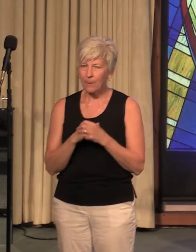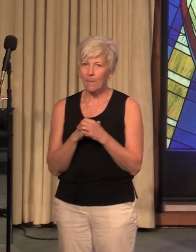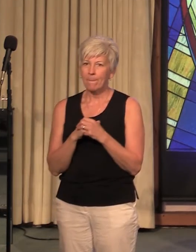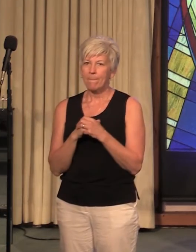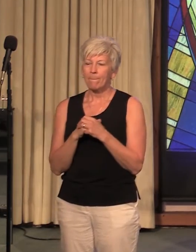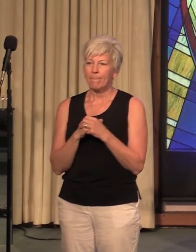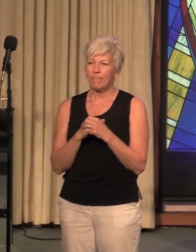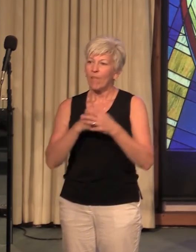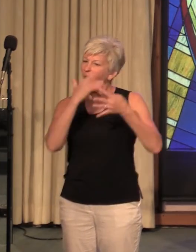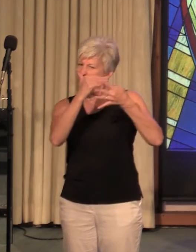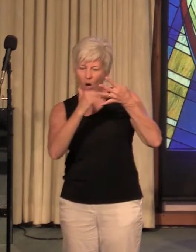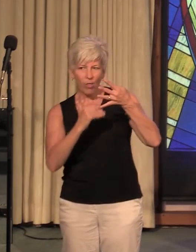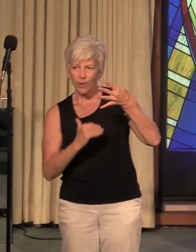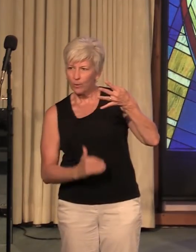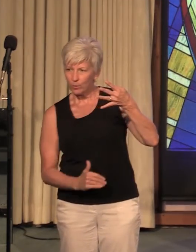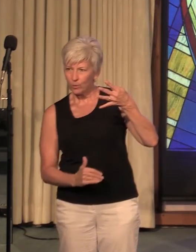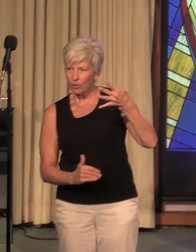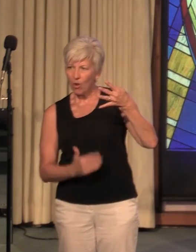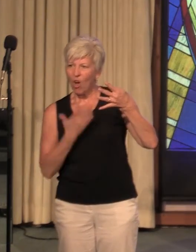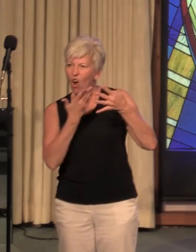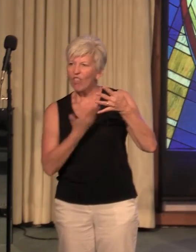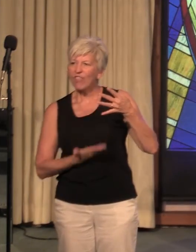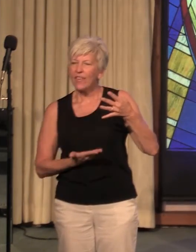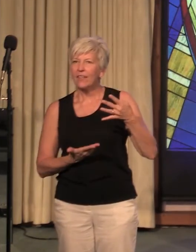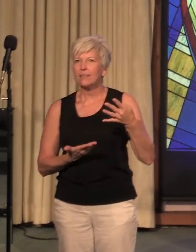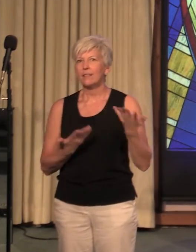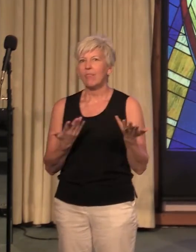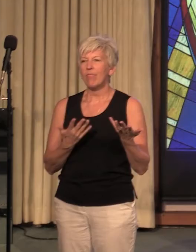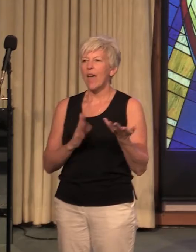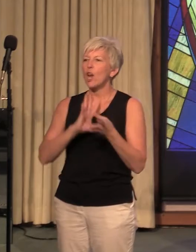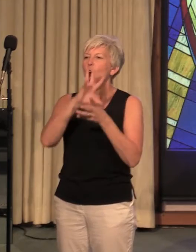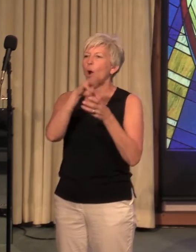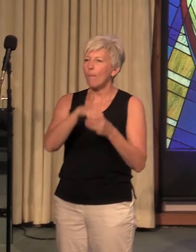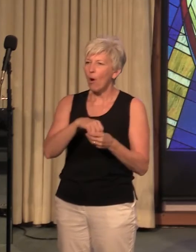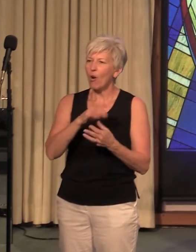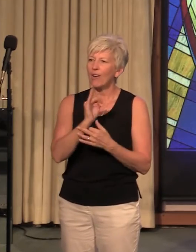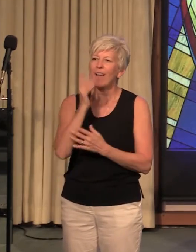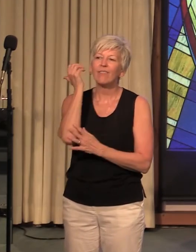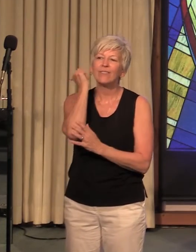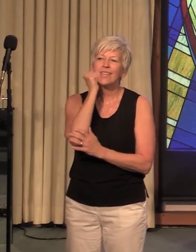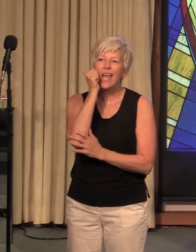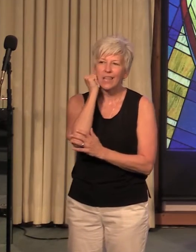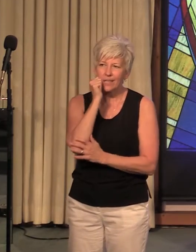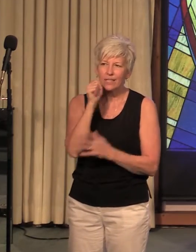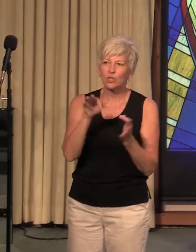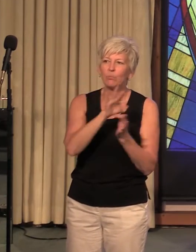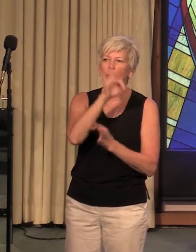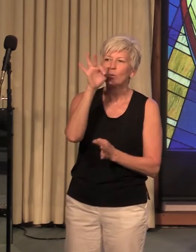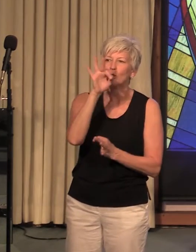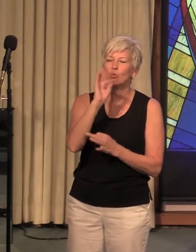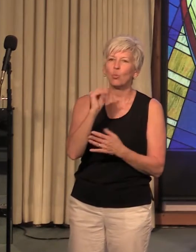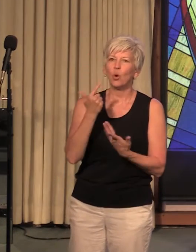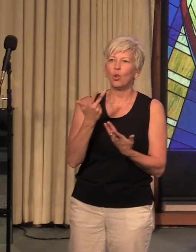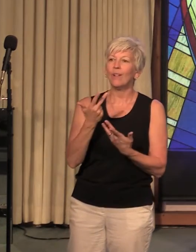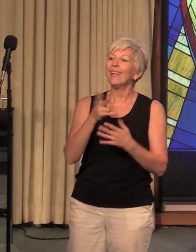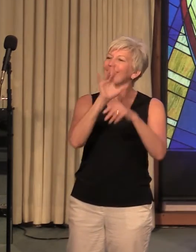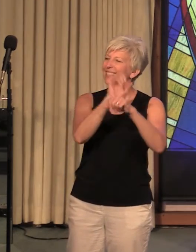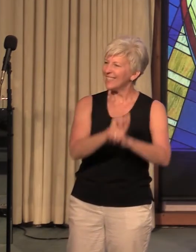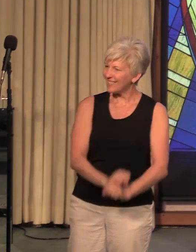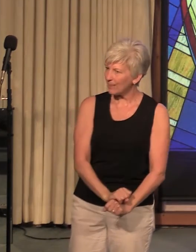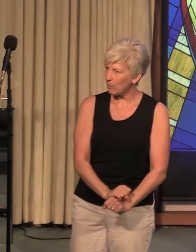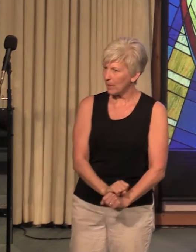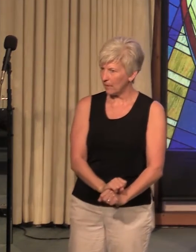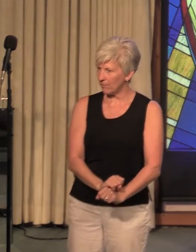all those are things that are part of daily spiritual discipline and practice that are good for us